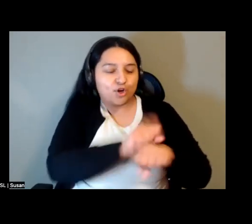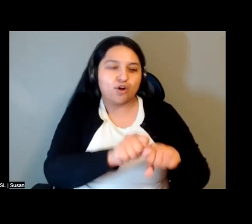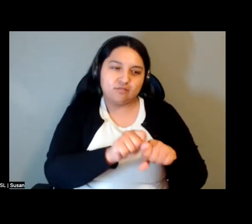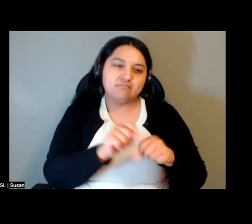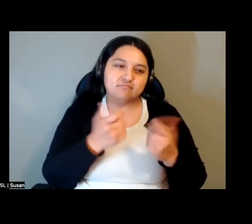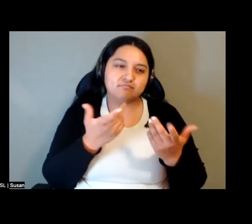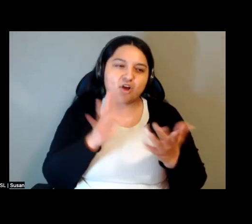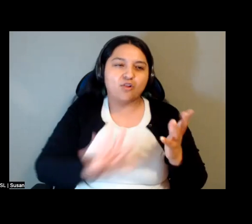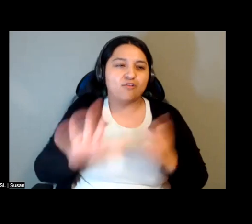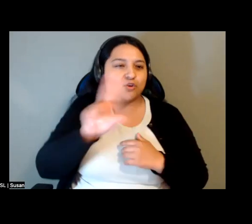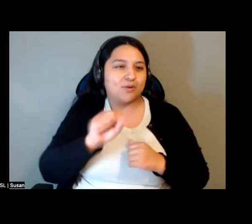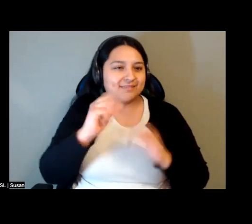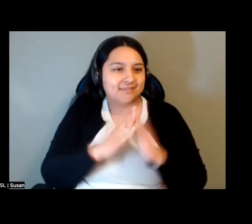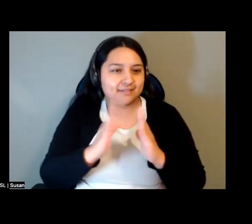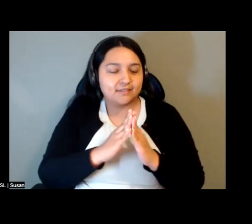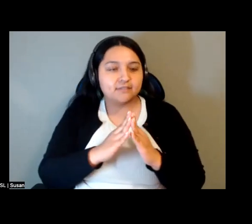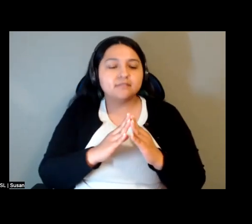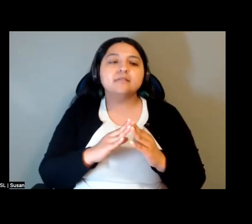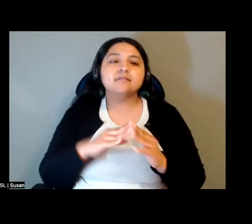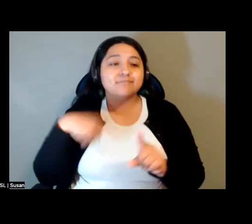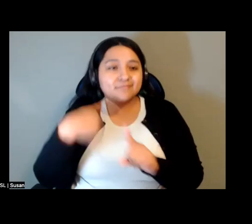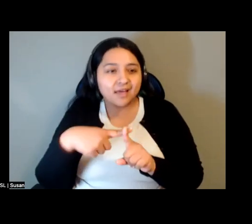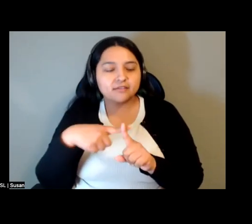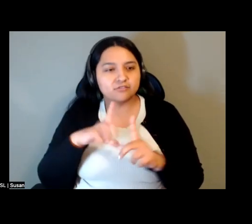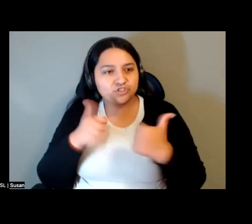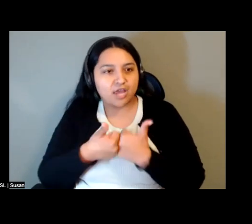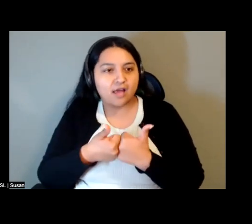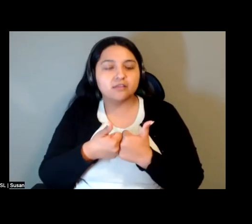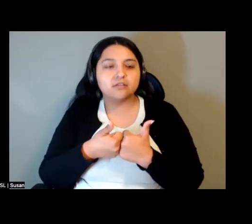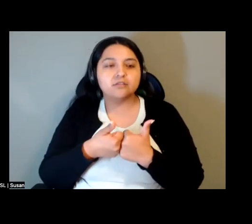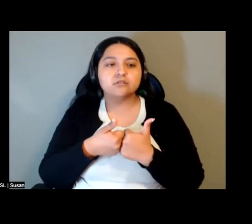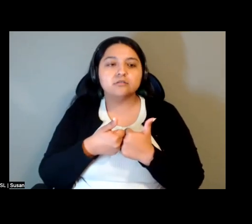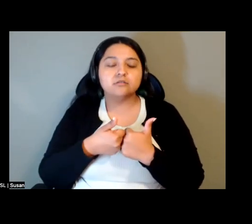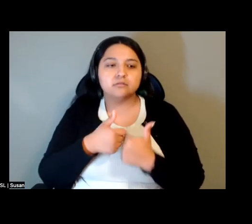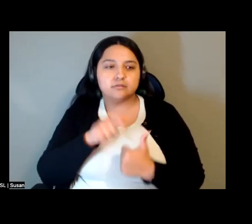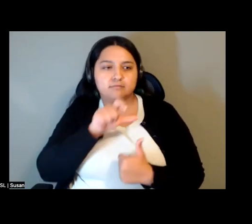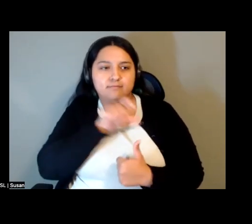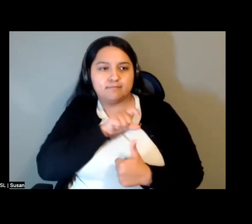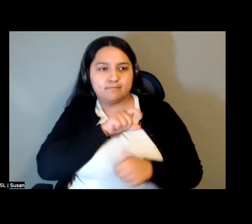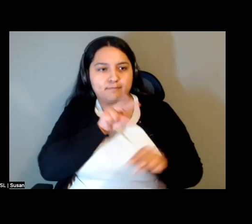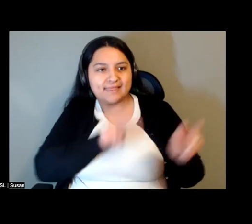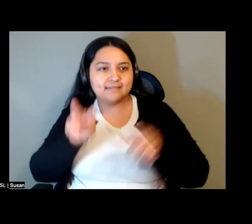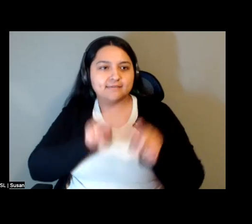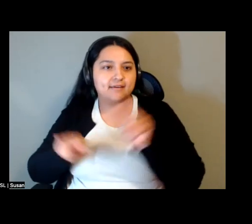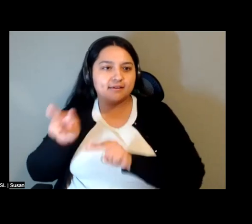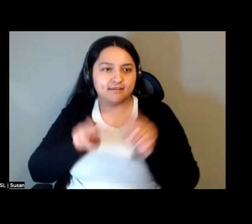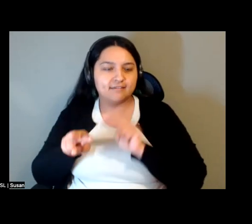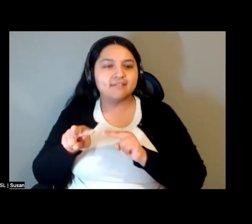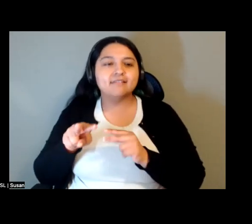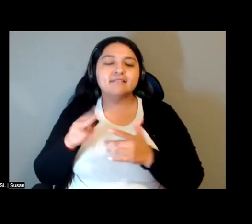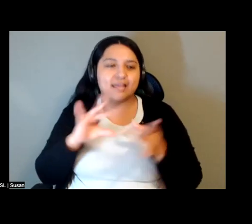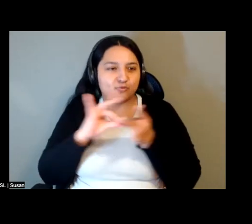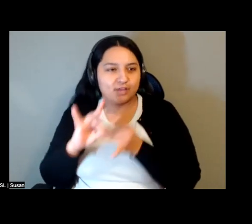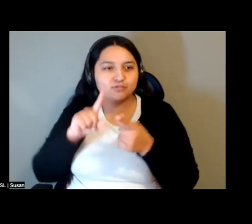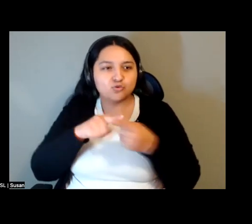it will have to fundamentally challenge the vast apparatus of policing that undergirds property ownership